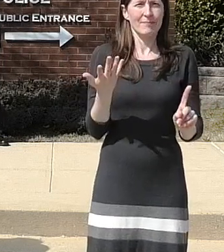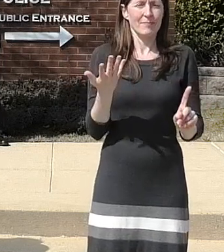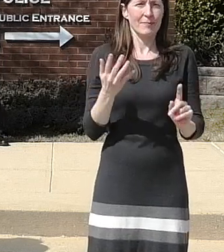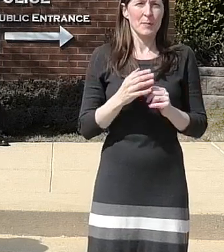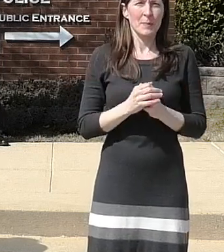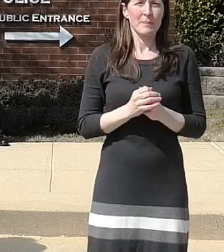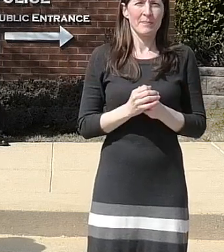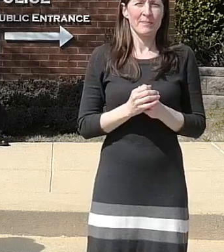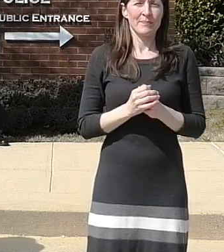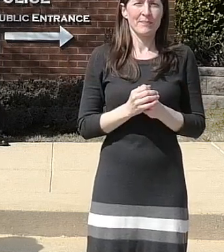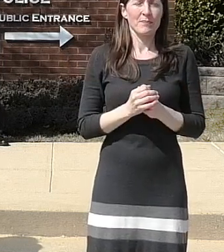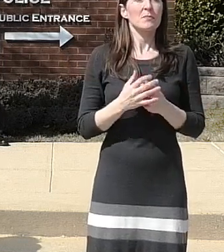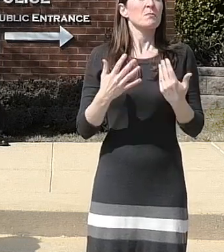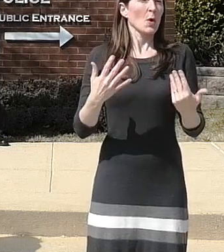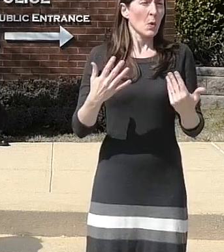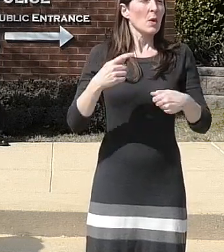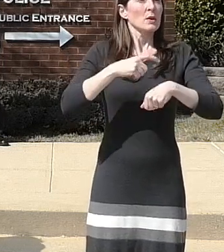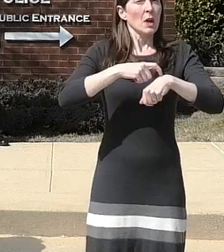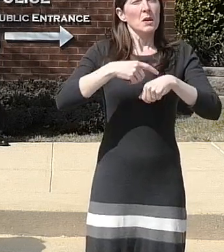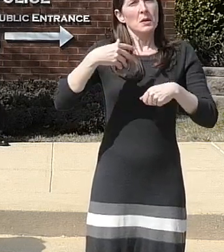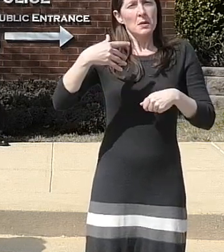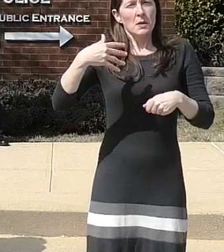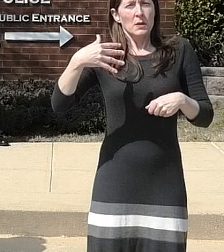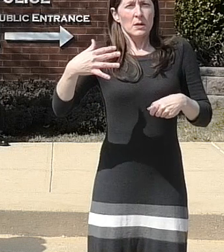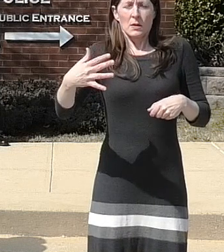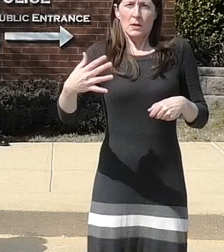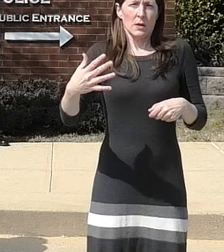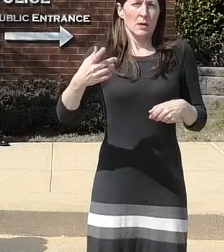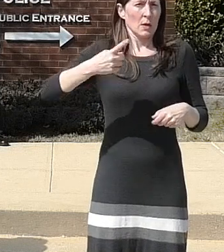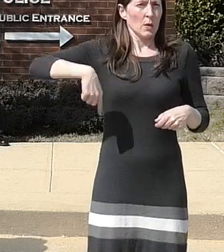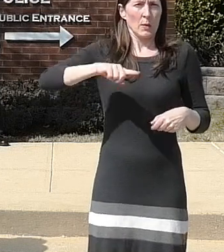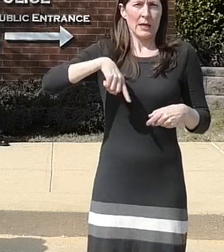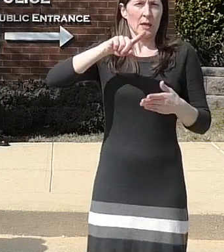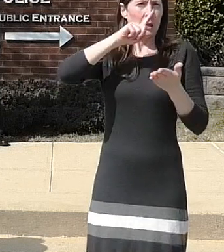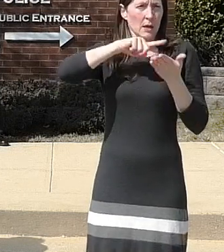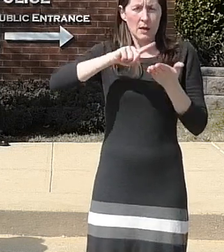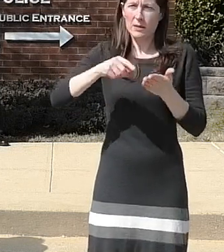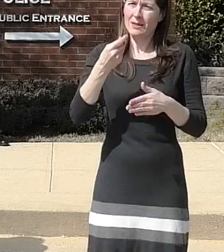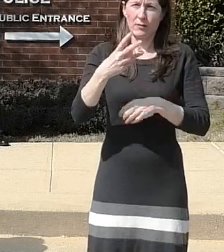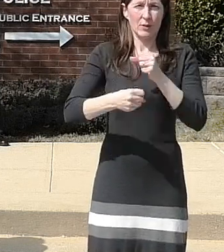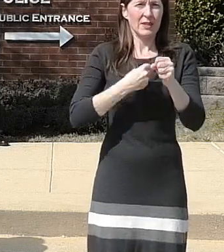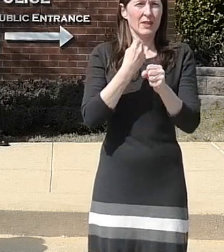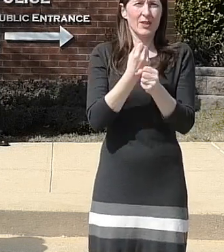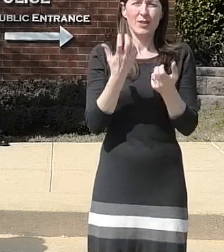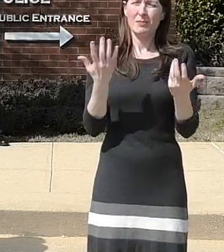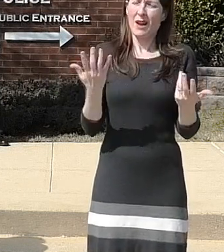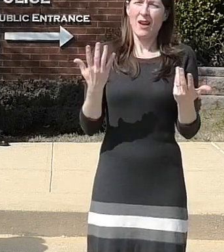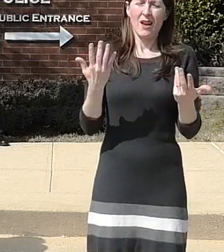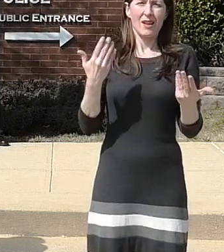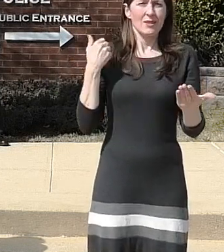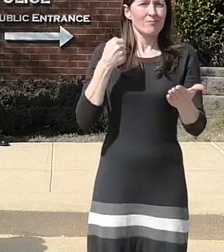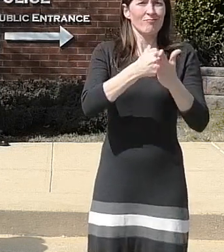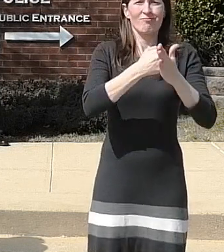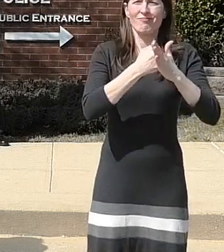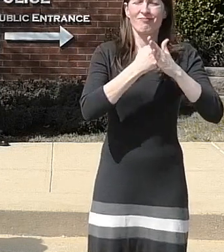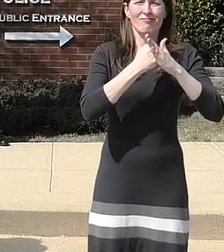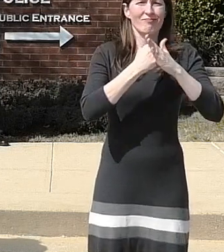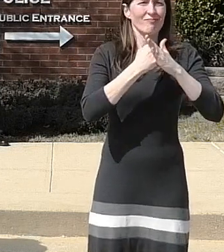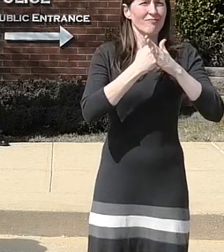um some time went by and we worked both of those fires for for several years and we didn't get very far um